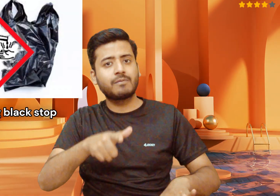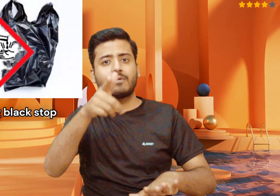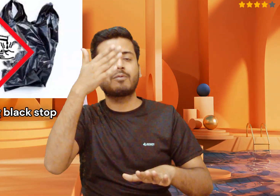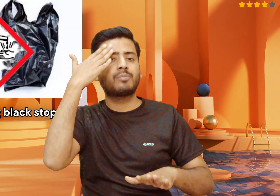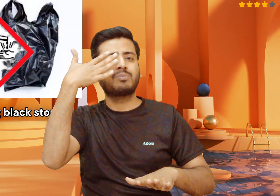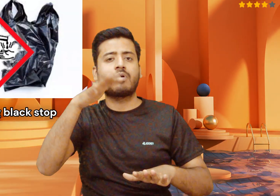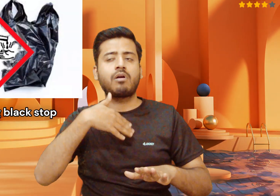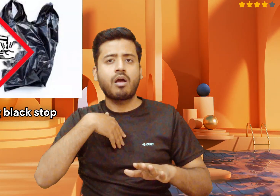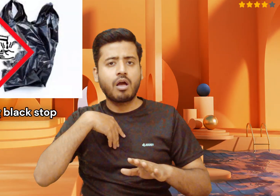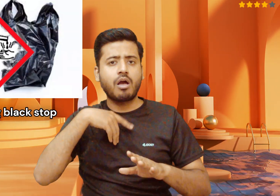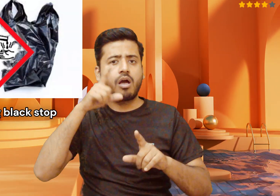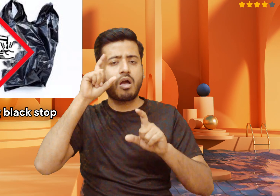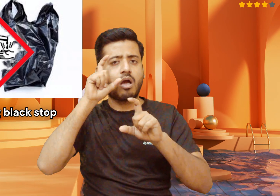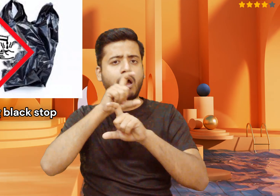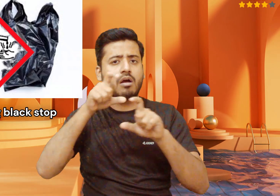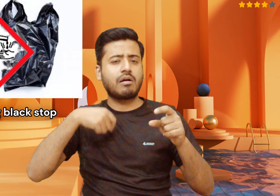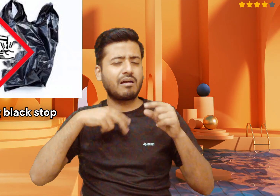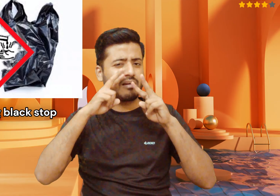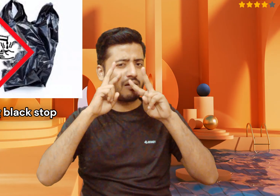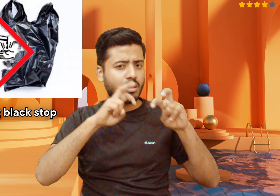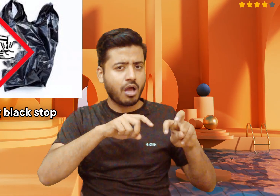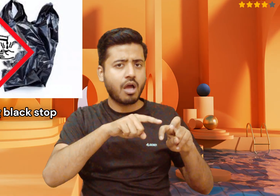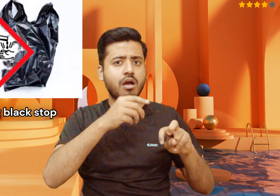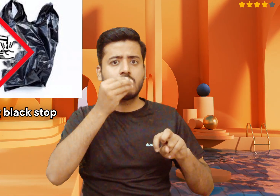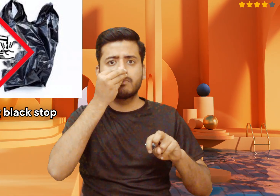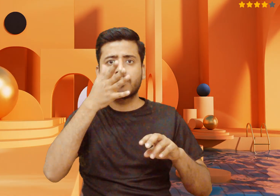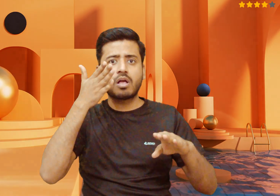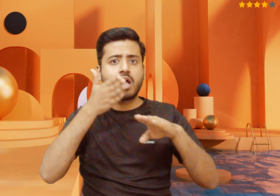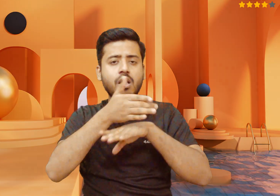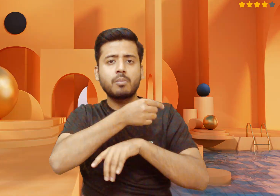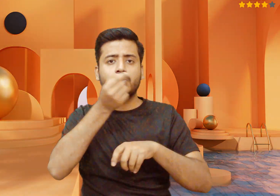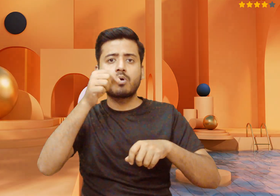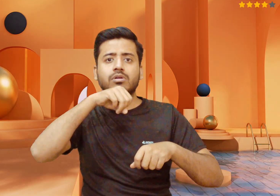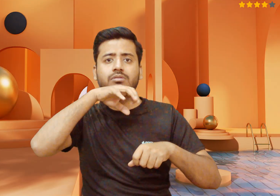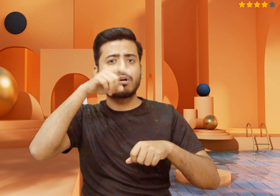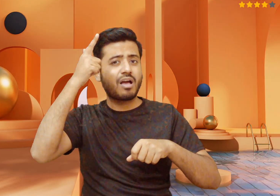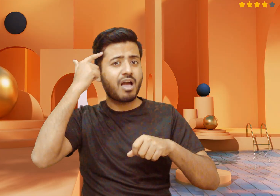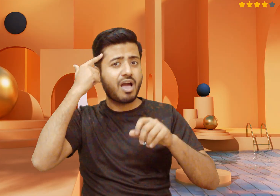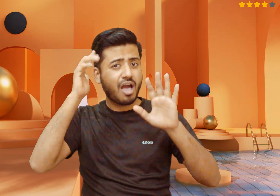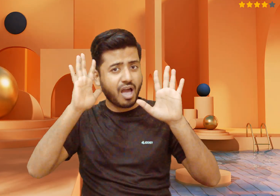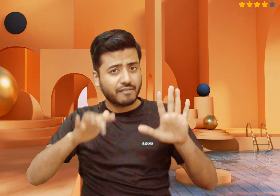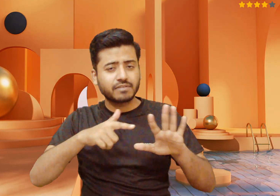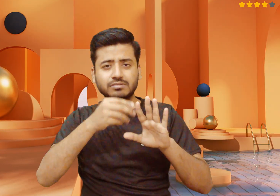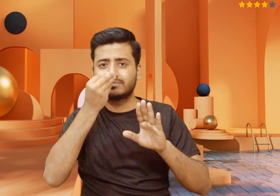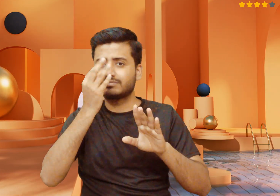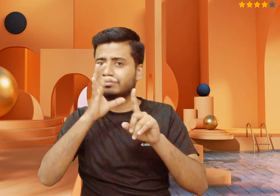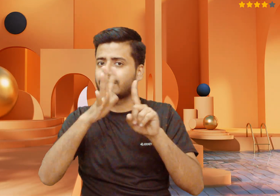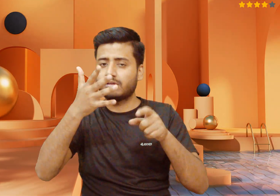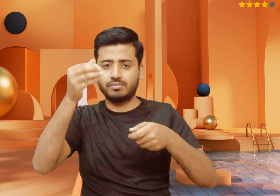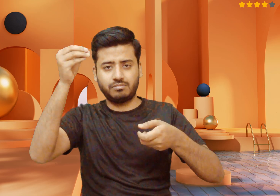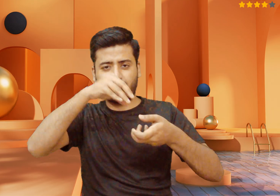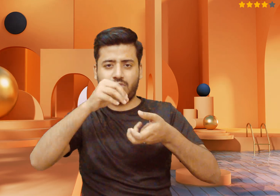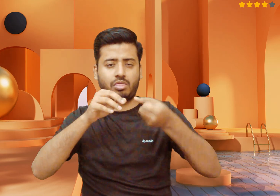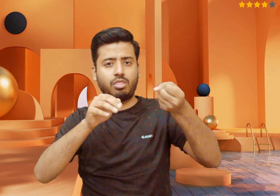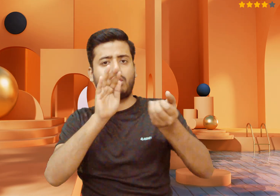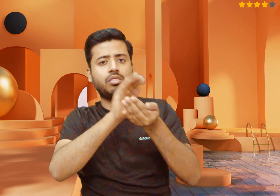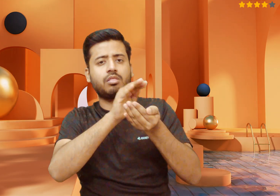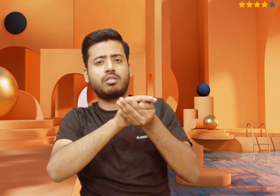possible. Plastic bag pollution. A major environmental issue. Occurs when plastic bags, which take hundreds of years to